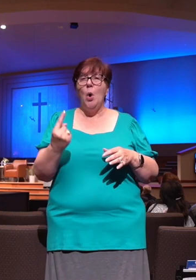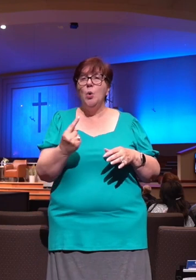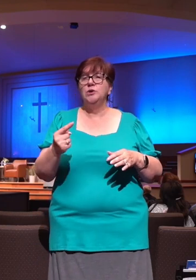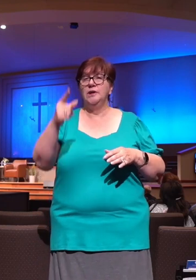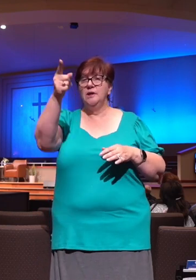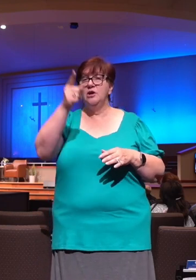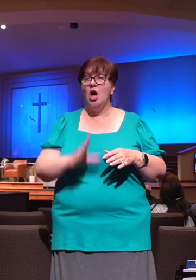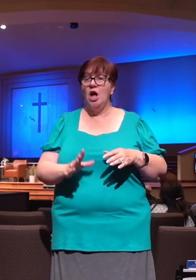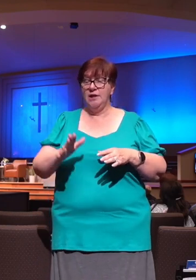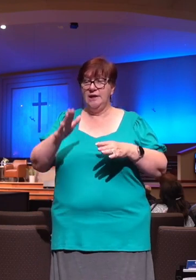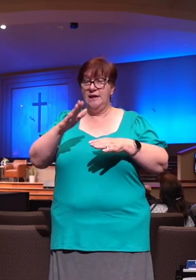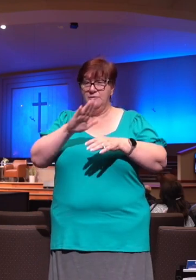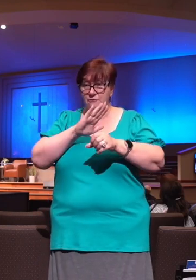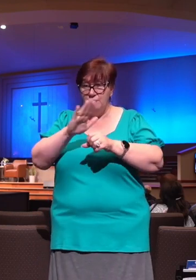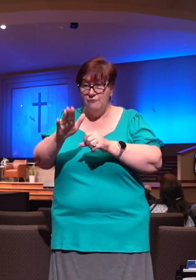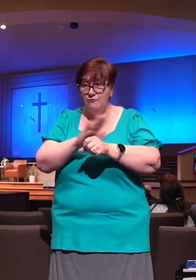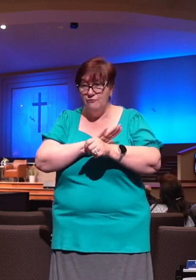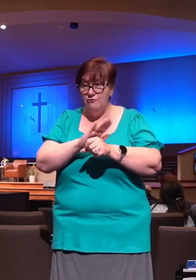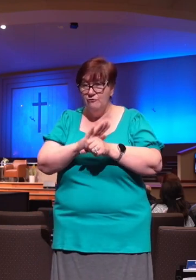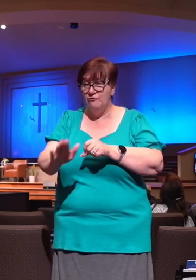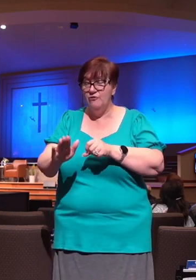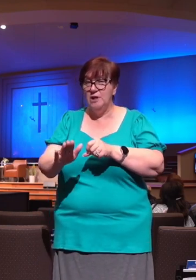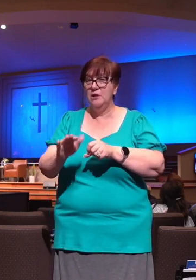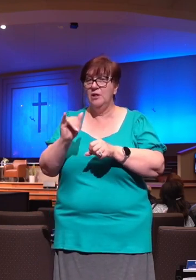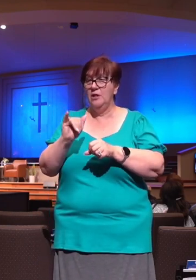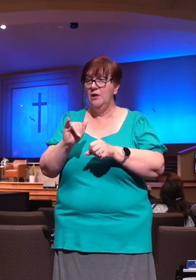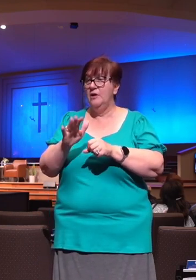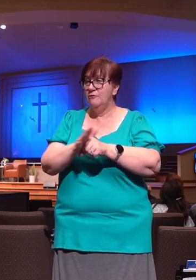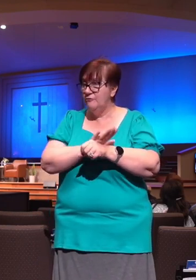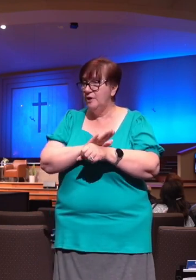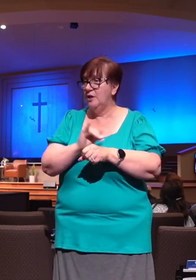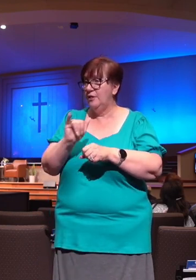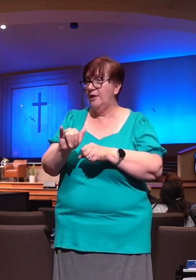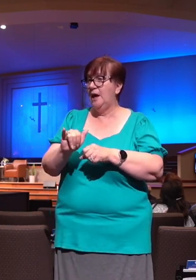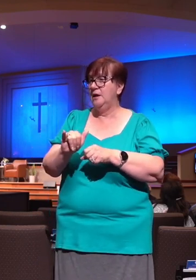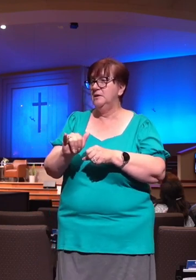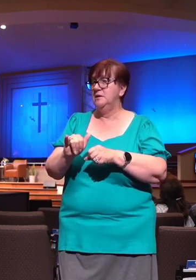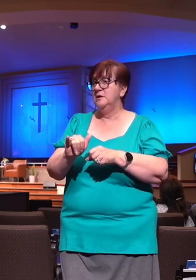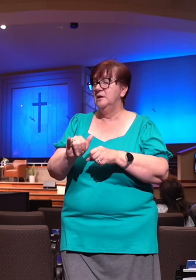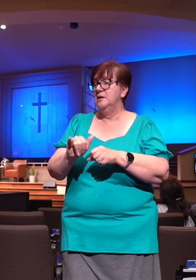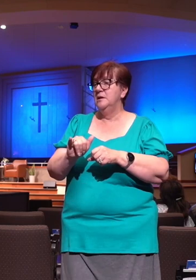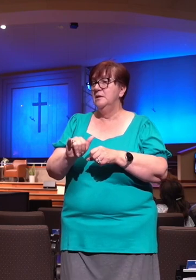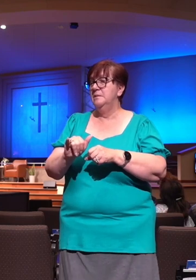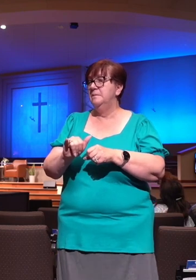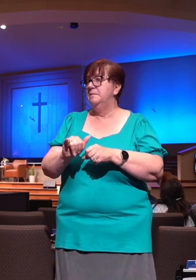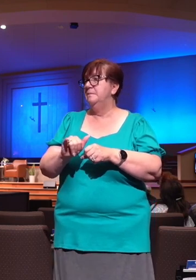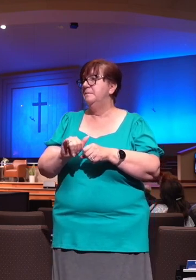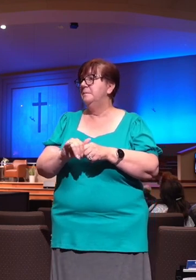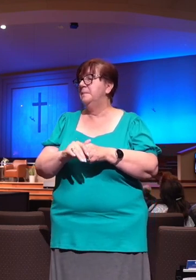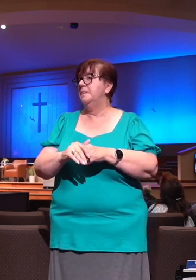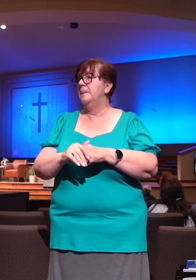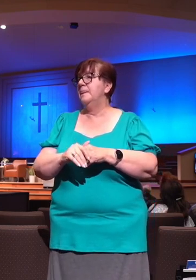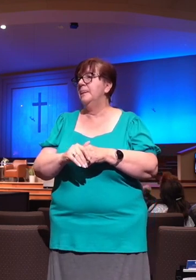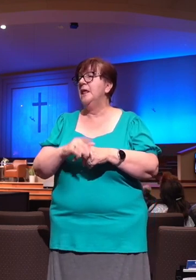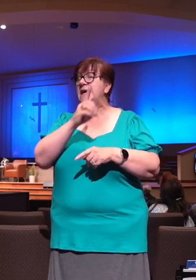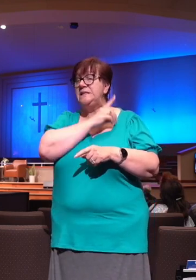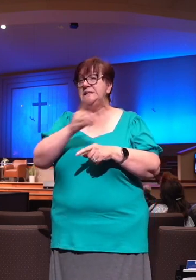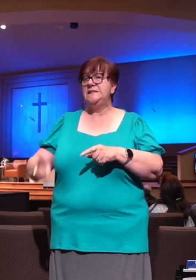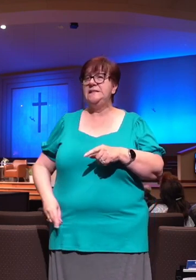something else that was only meant to be God. And what we find is problems are multiplied. So David sees this too. He sees those